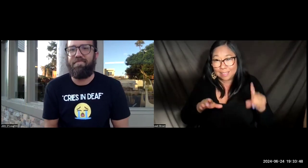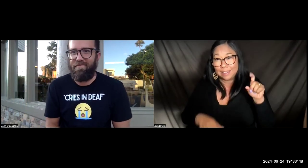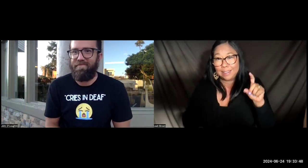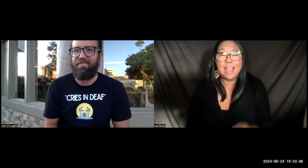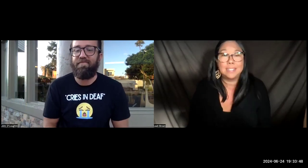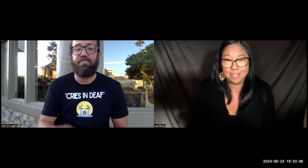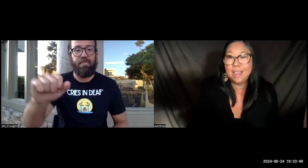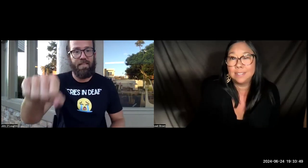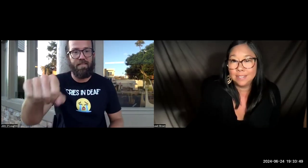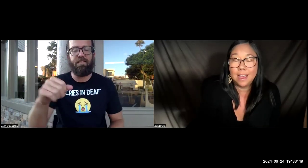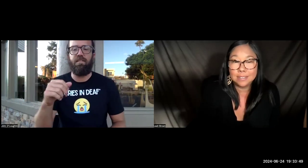Yes, yes, yes.